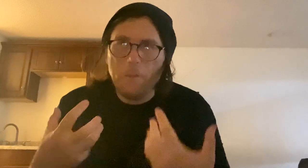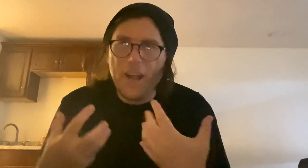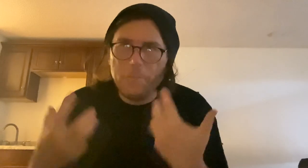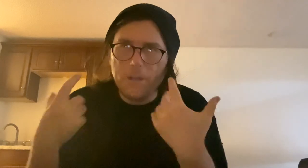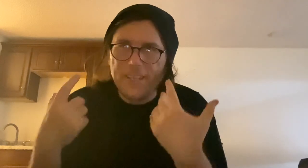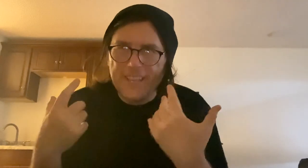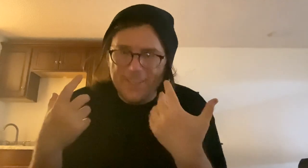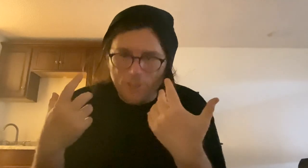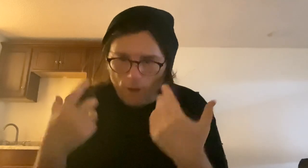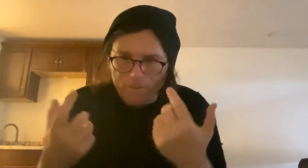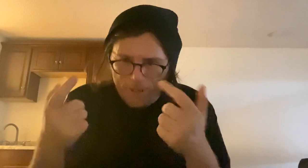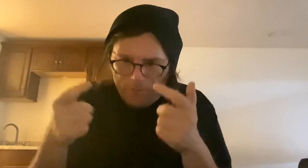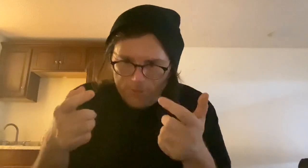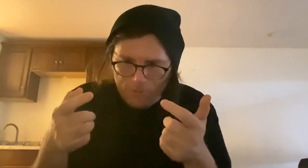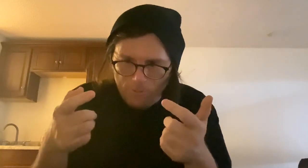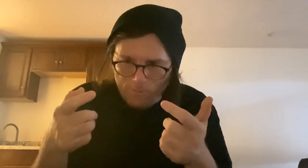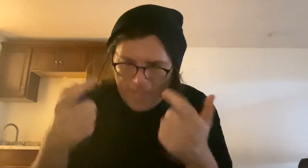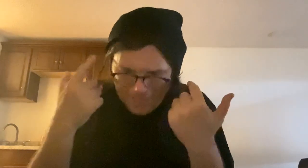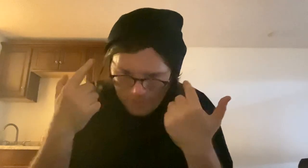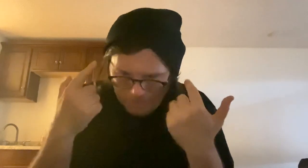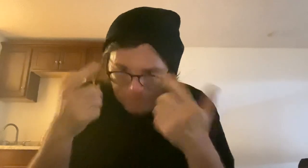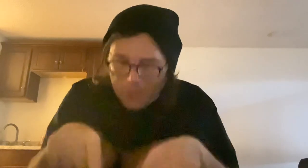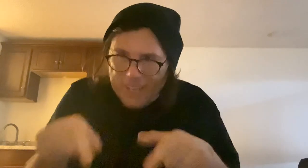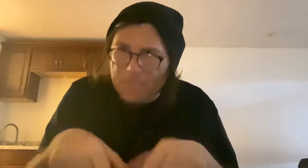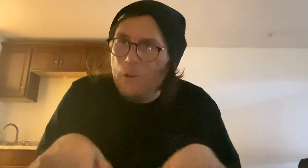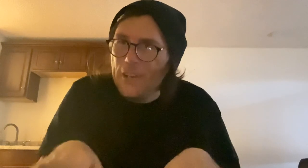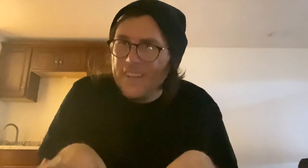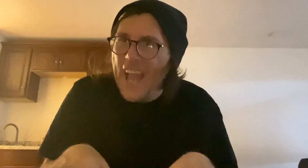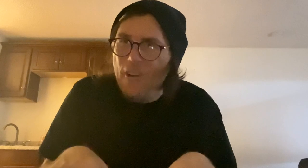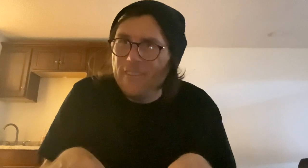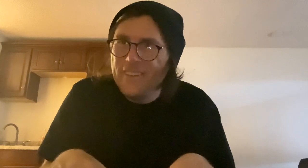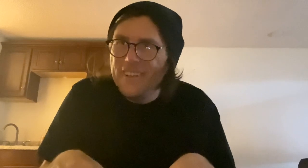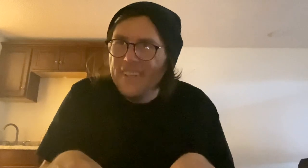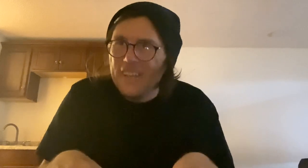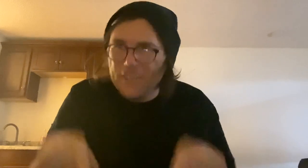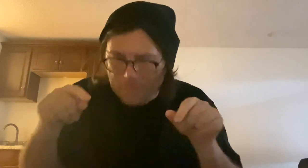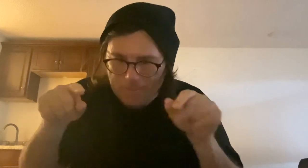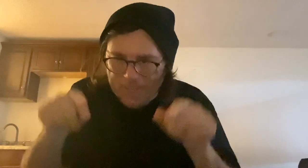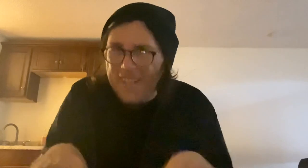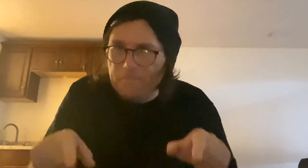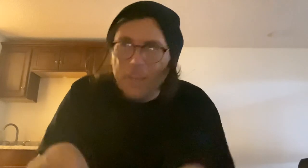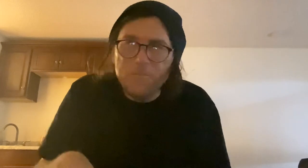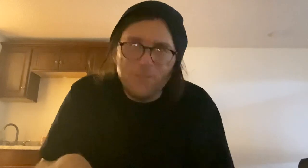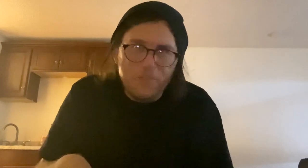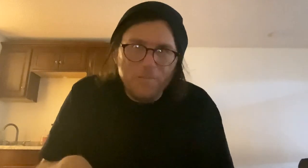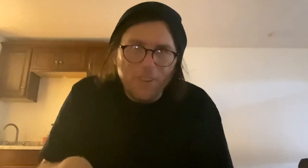mind, but it's hard for you to actually visualize, to put it down. You know, sometimes that becomes too difficult.